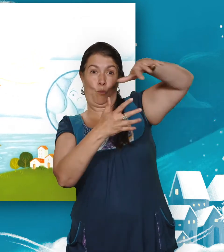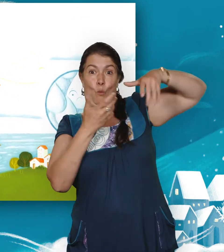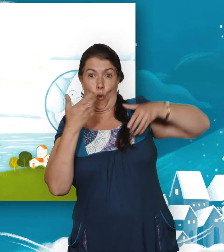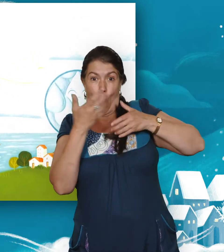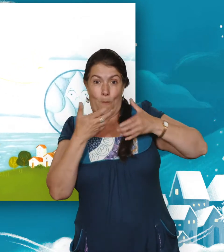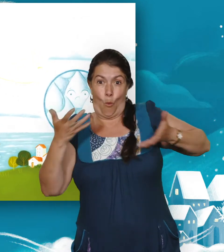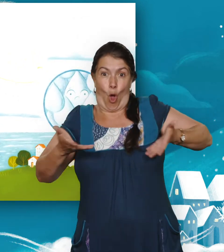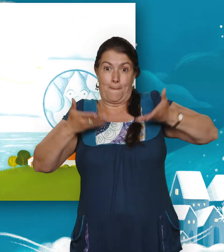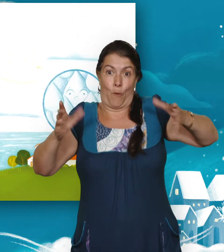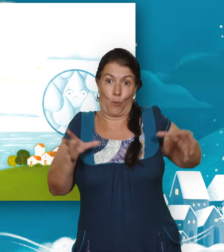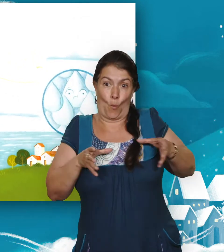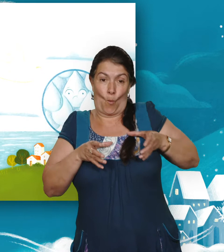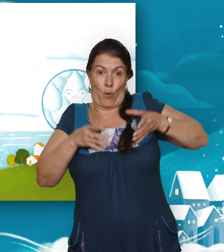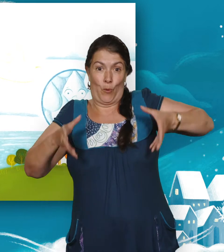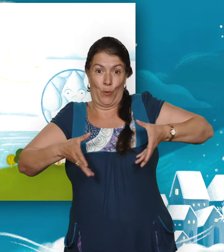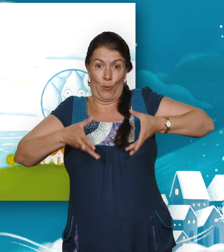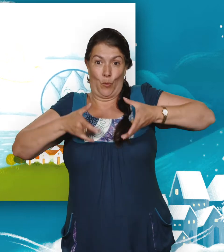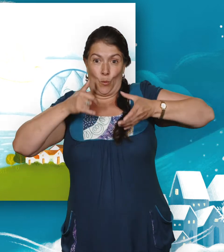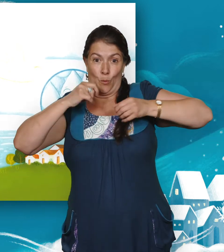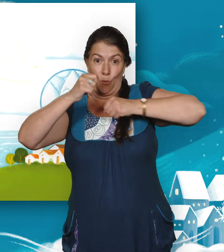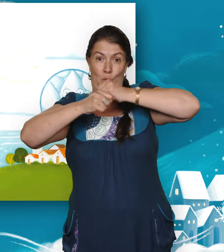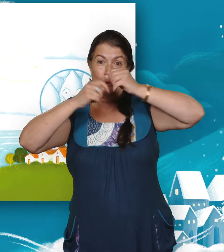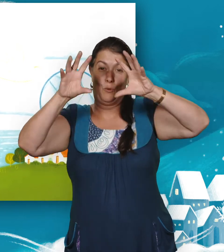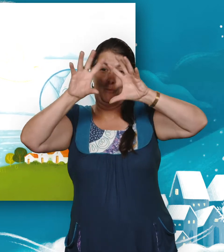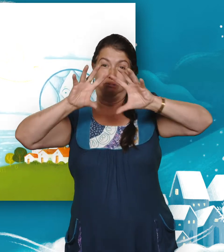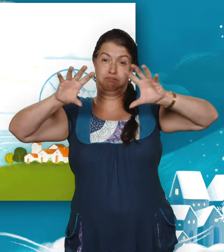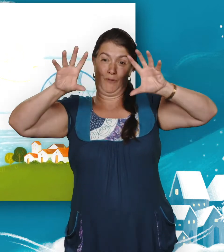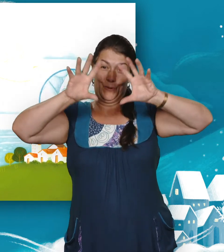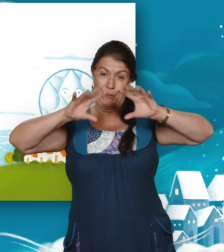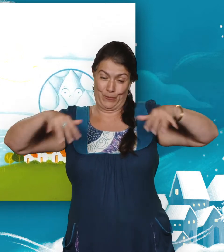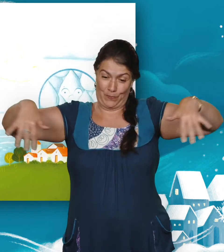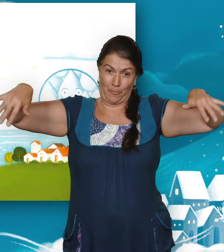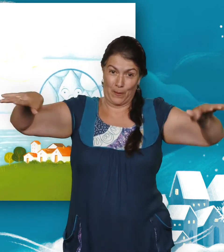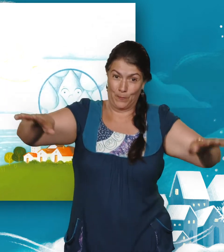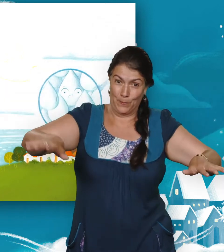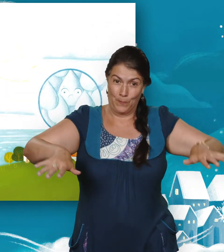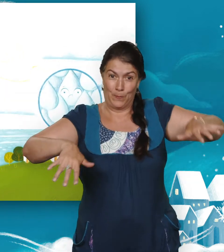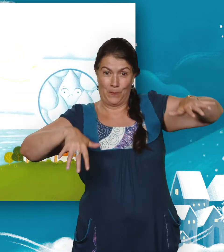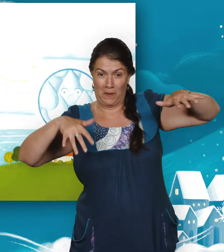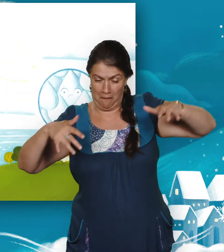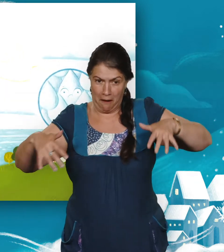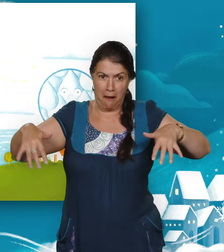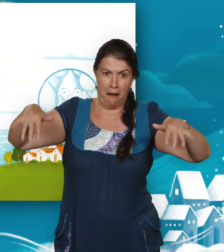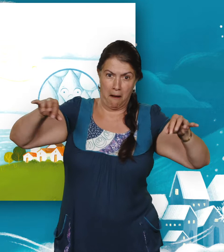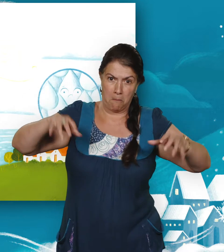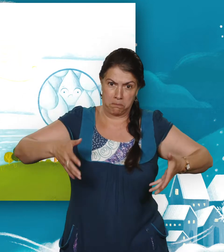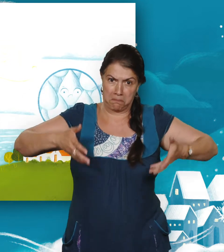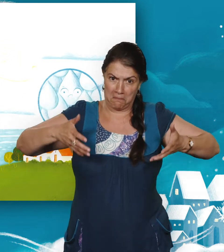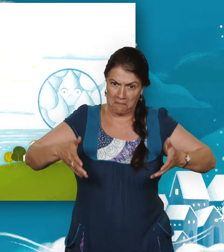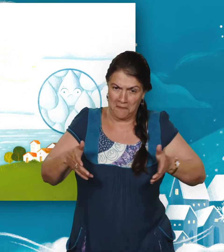which stop the drop and allow her to pool. With others like her in a clustering crowd, condensation